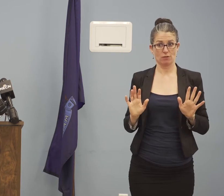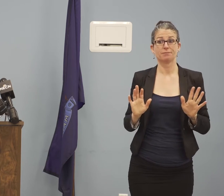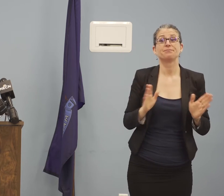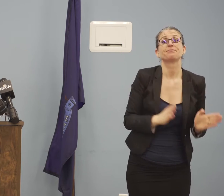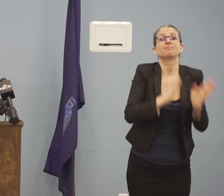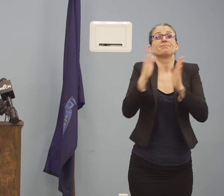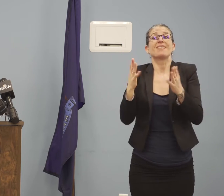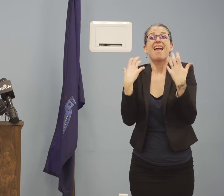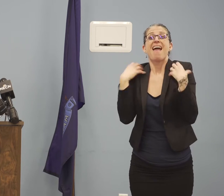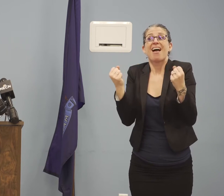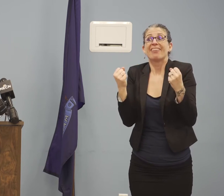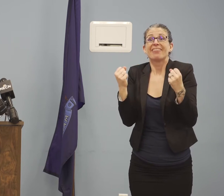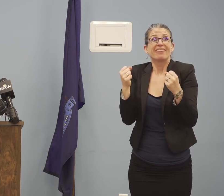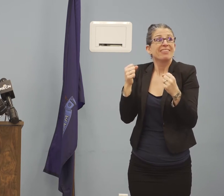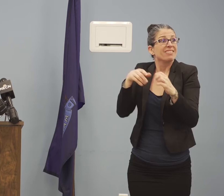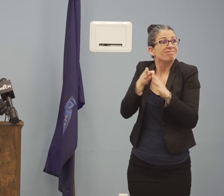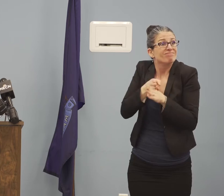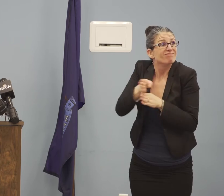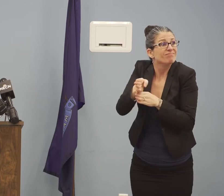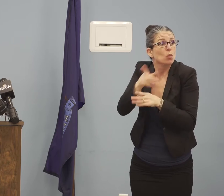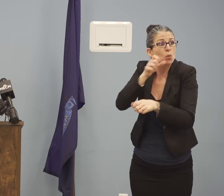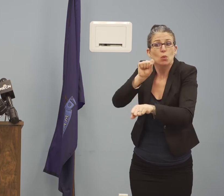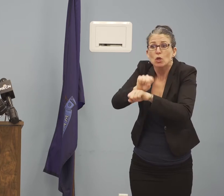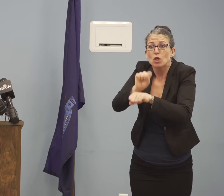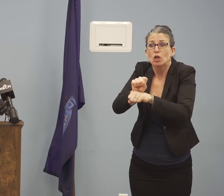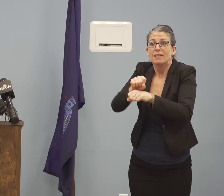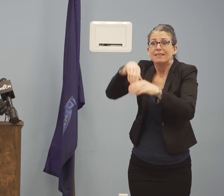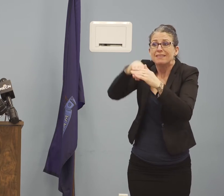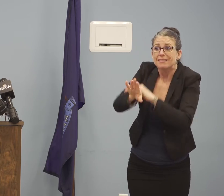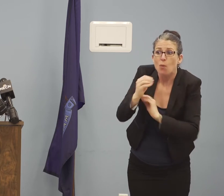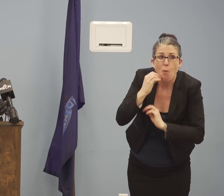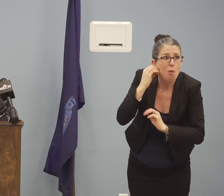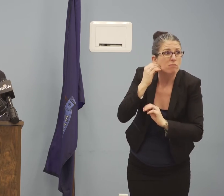well as have appropriate protection in order to test patients.